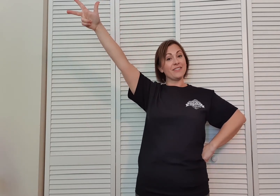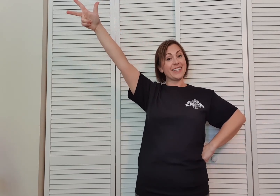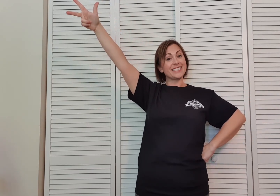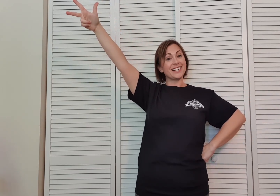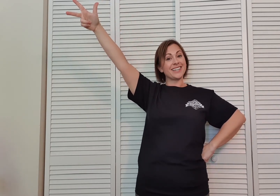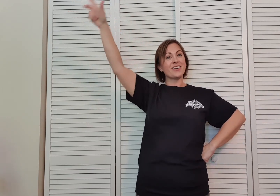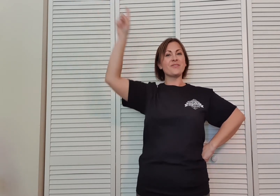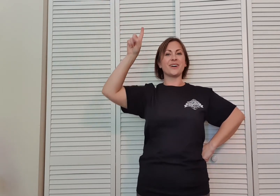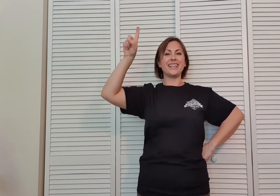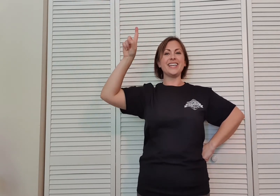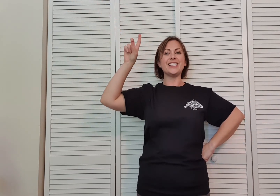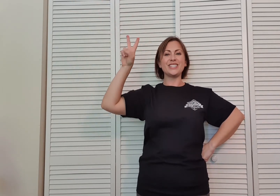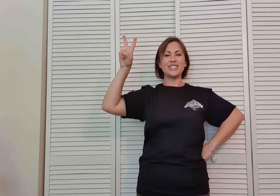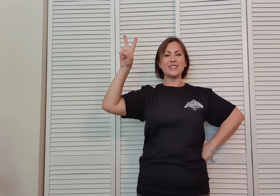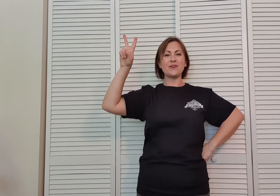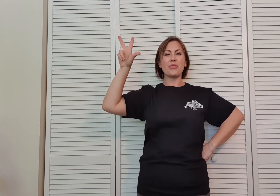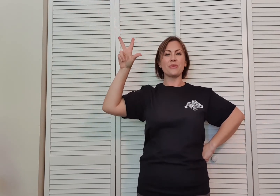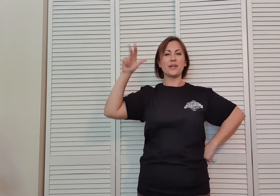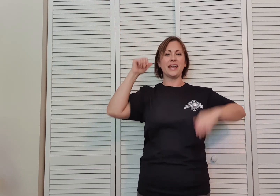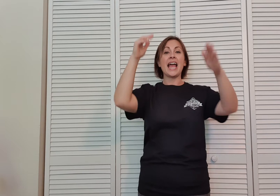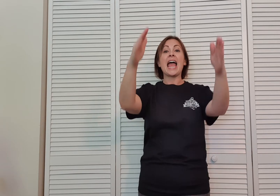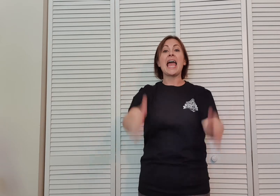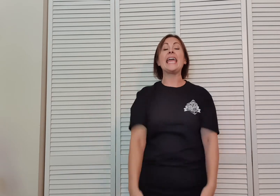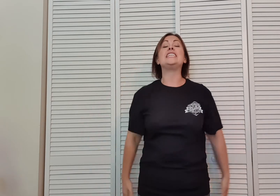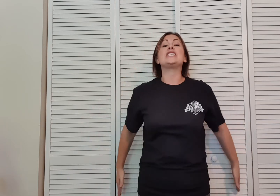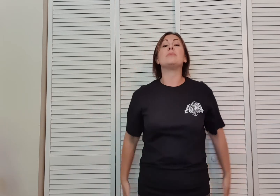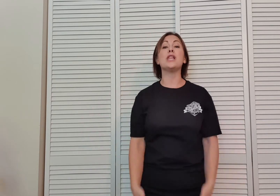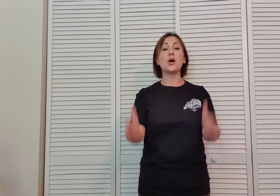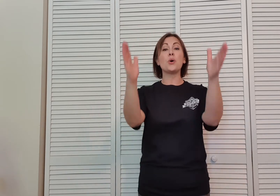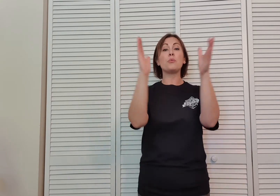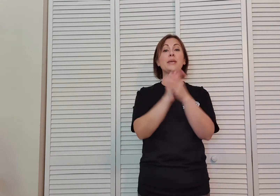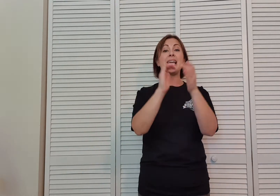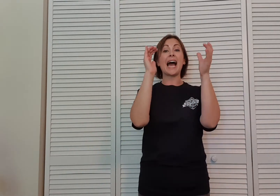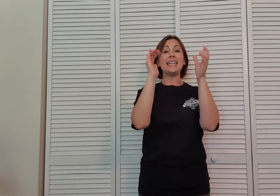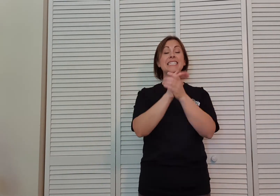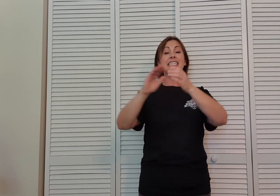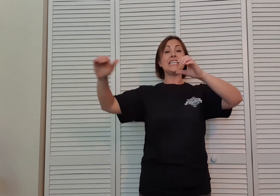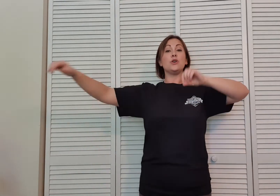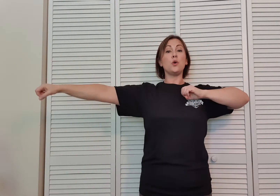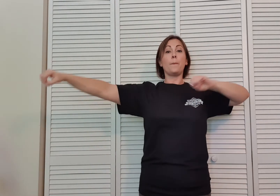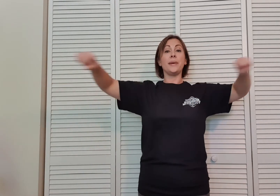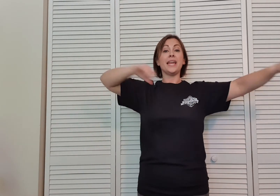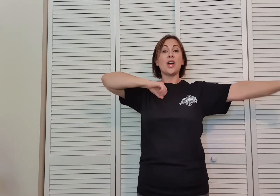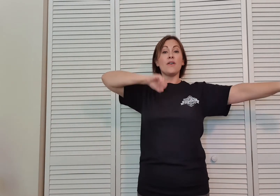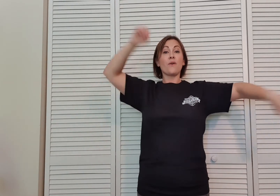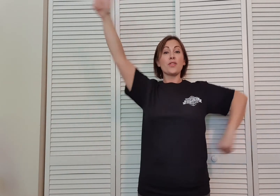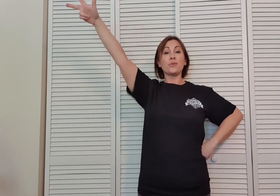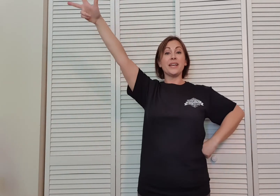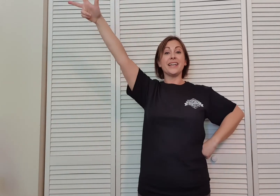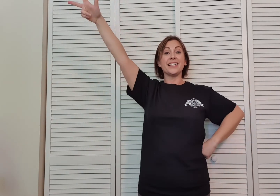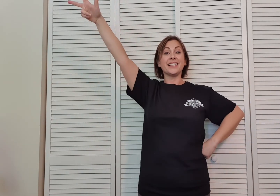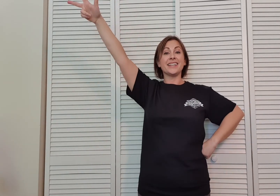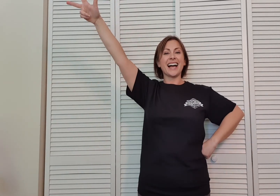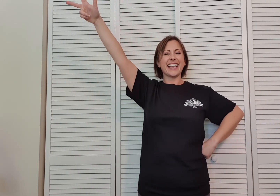faster. One, two, three. H double O P I T. Hoop it. For three. Again.